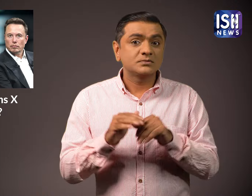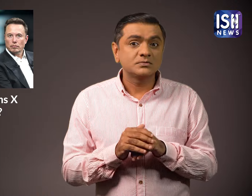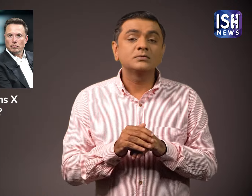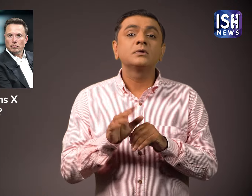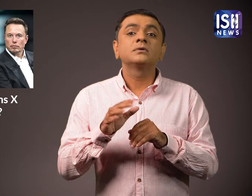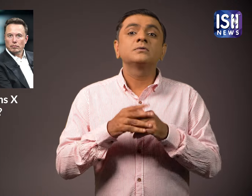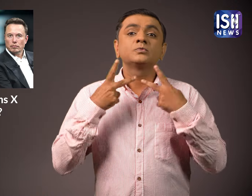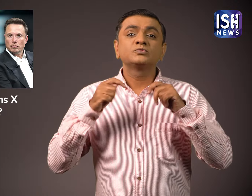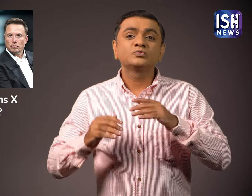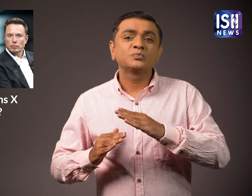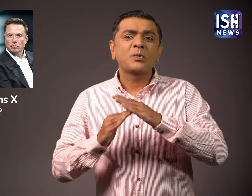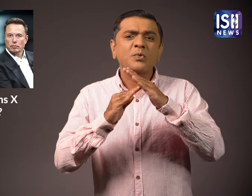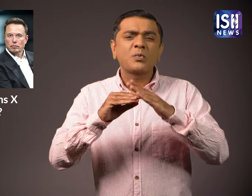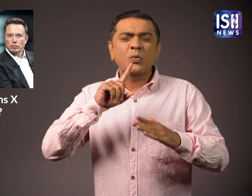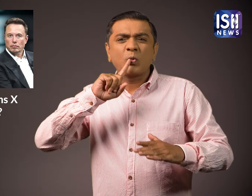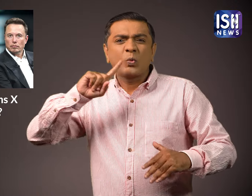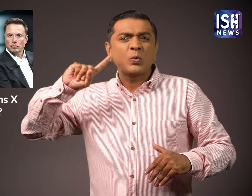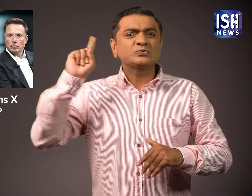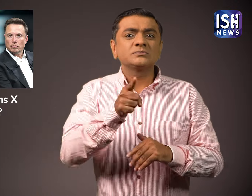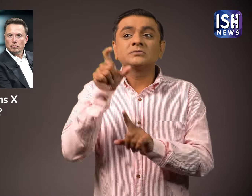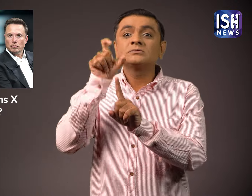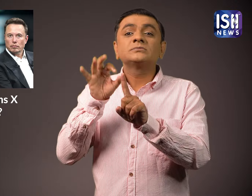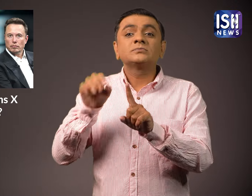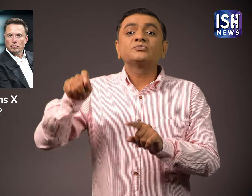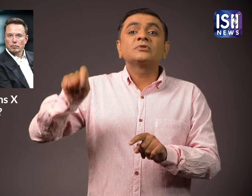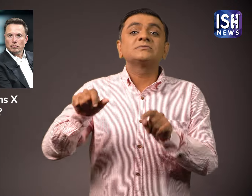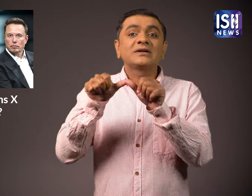He also ordered Brazil's telecommunications regulators